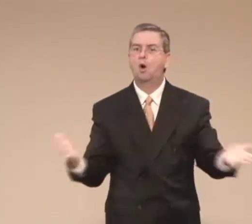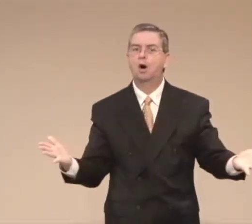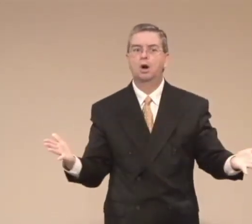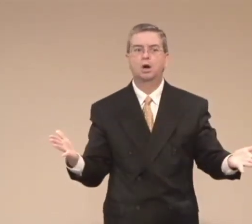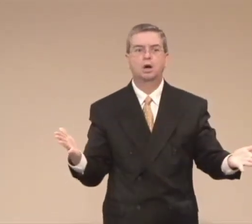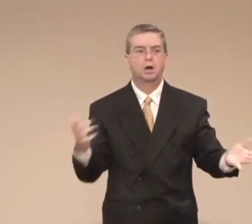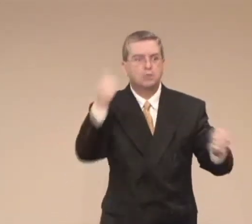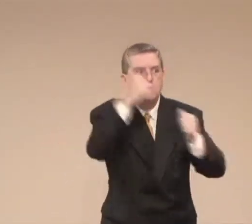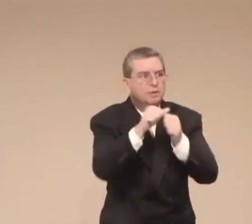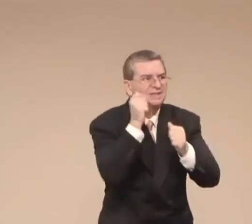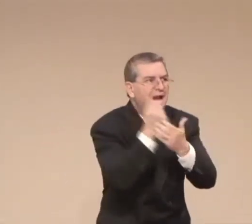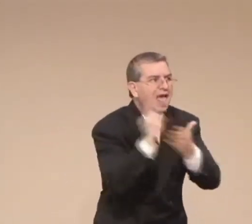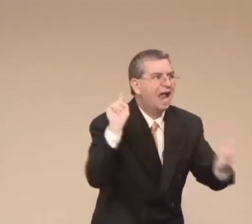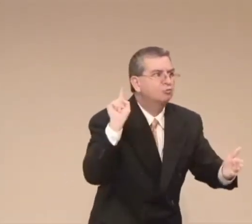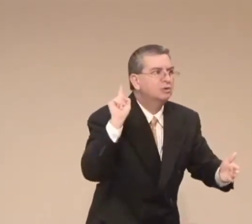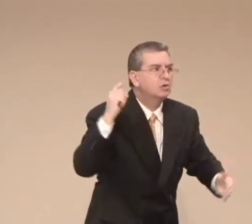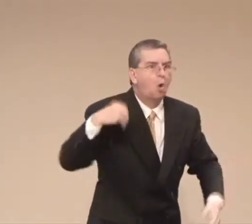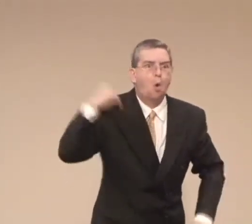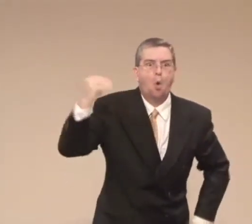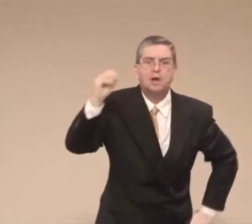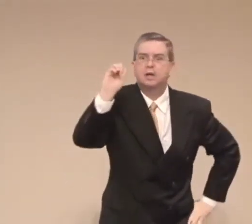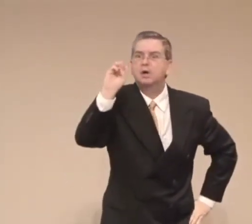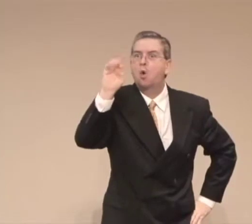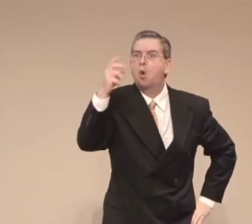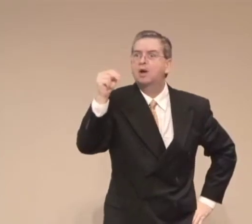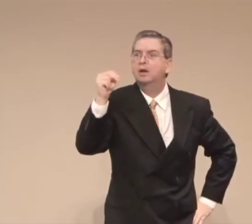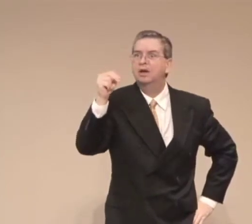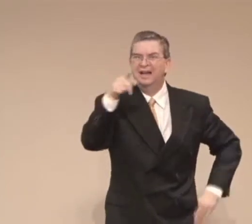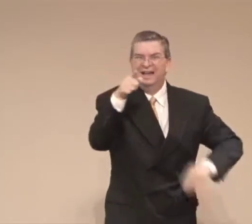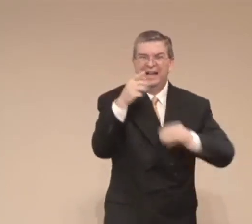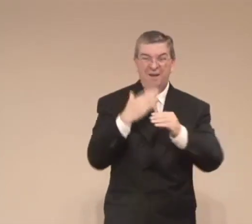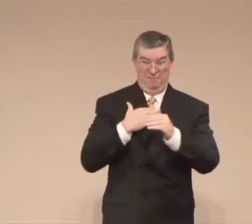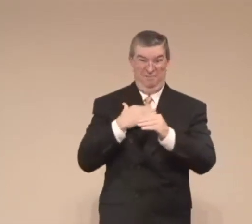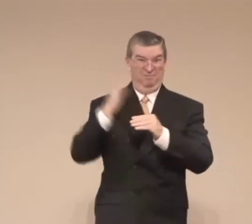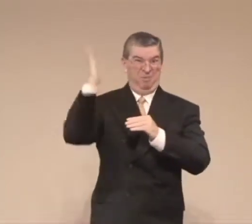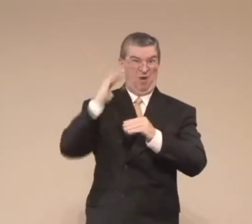a bunch of people at school like you see happening today. No, it just happened last week.